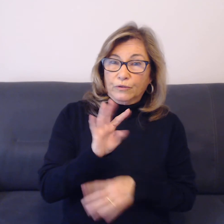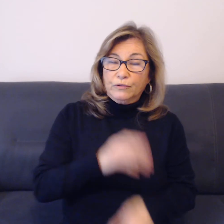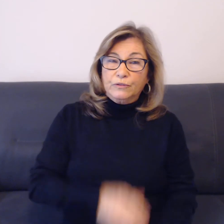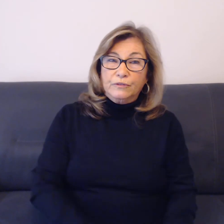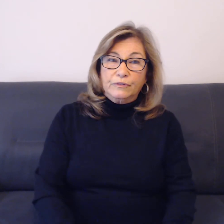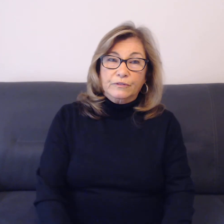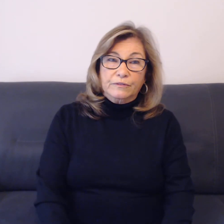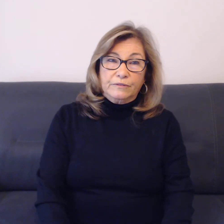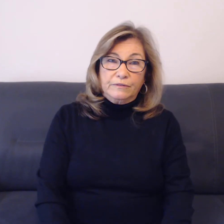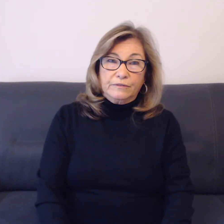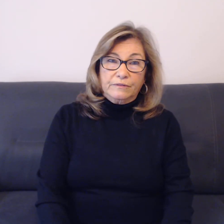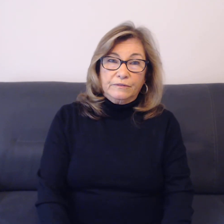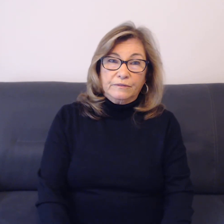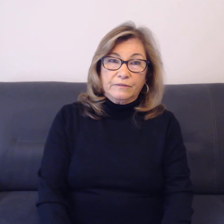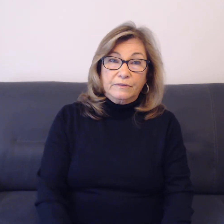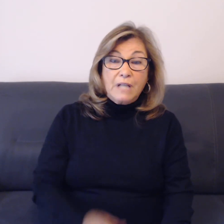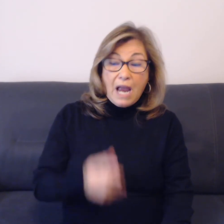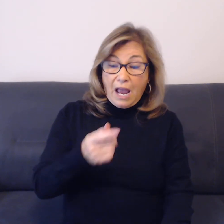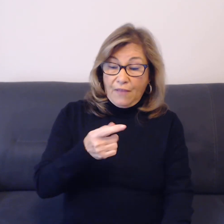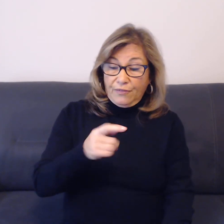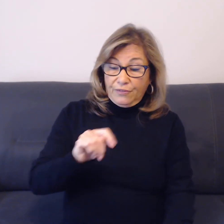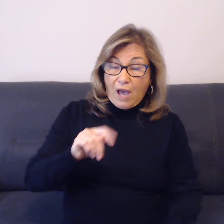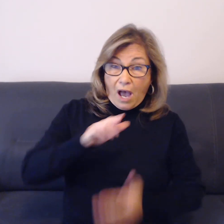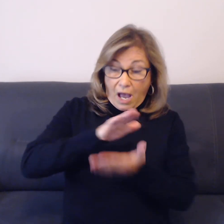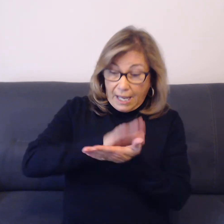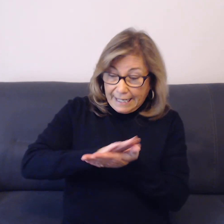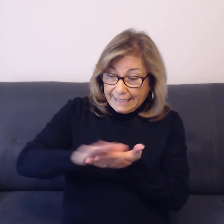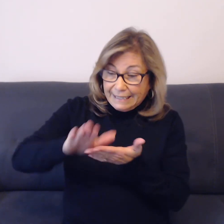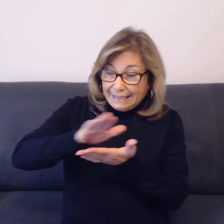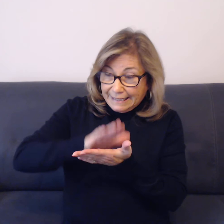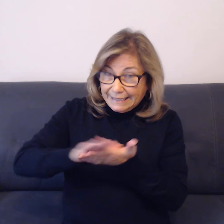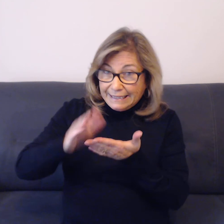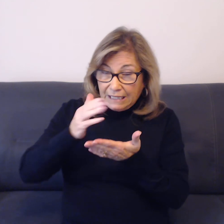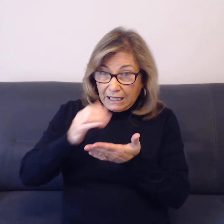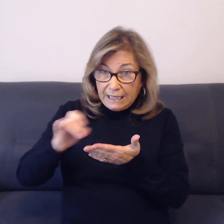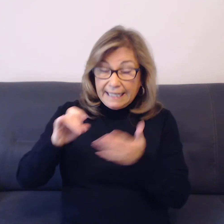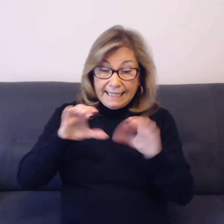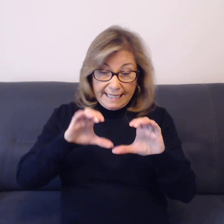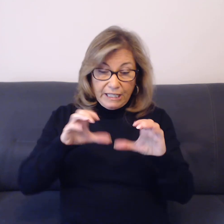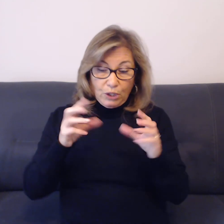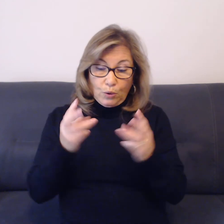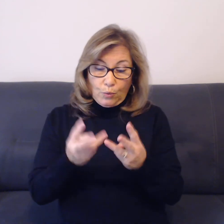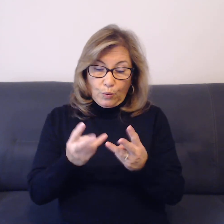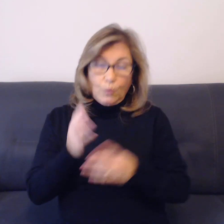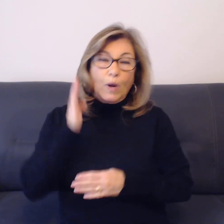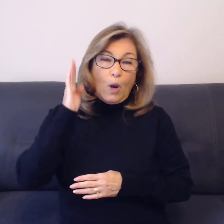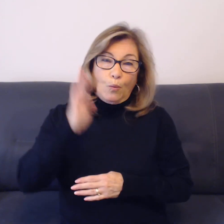The cleaning crew will be here at ten tonight.